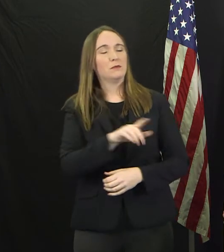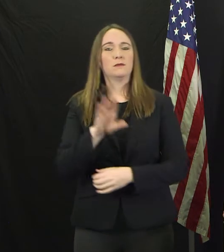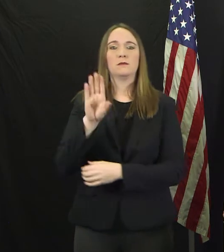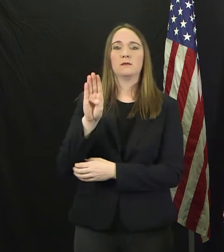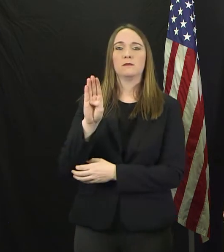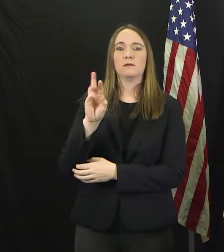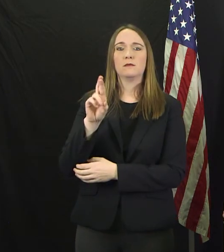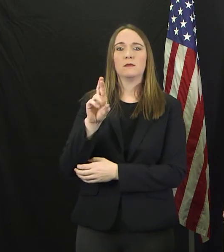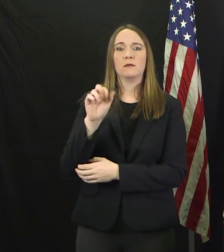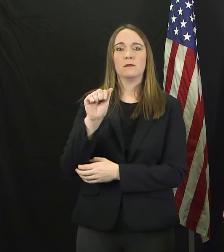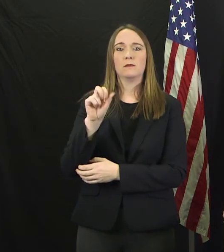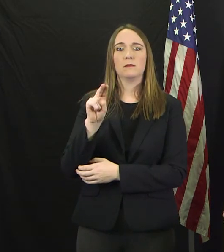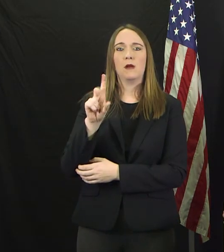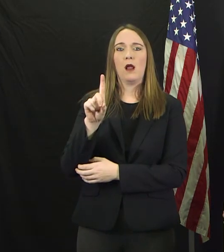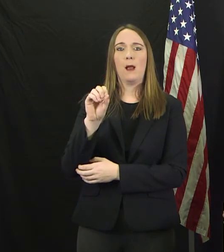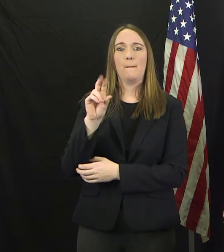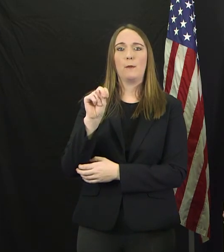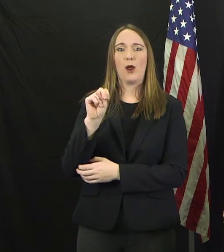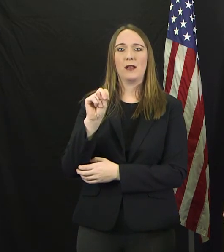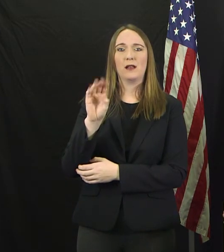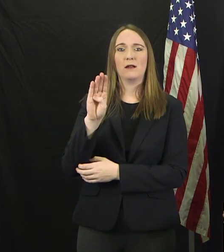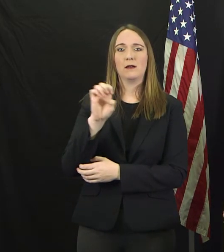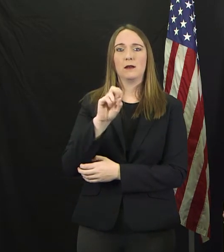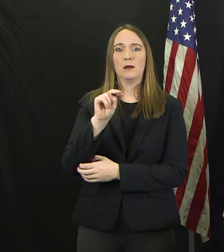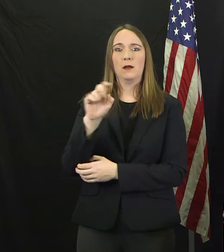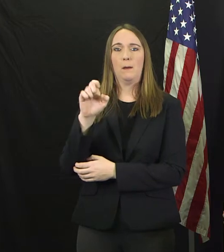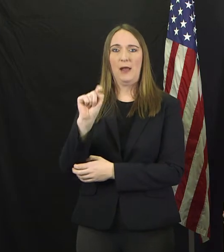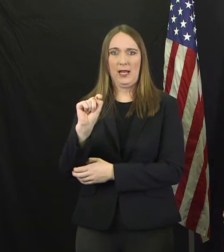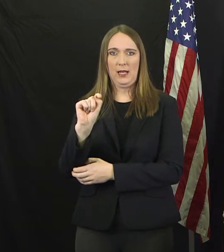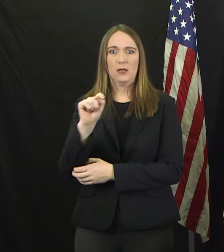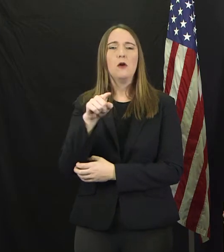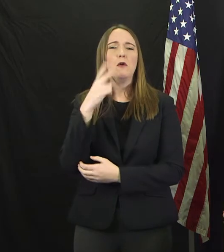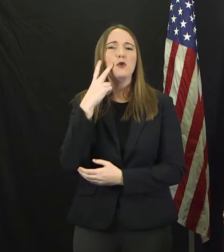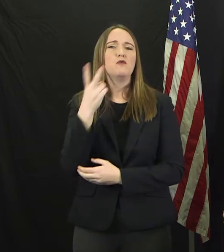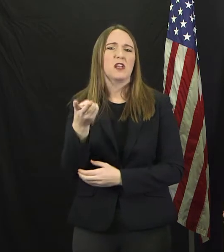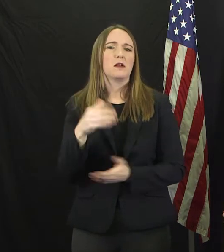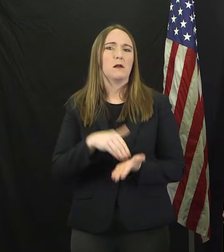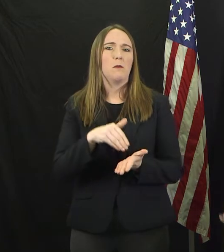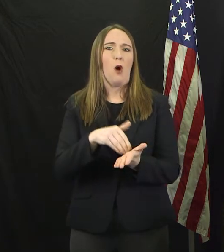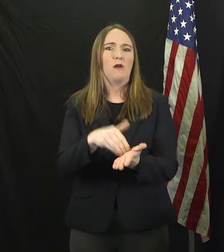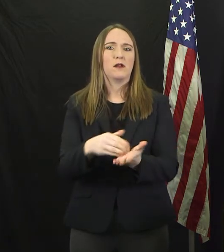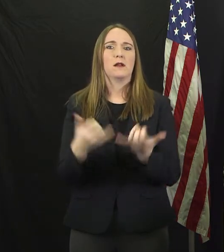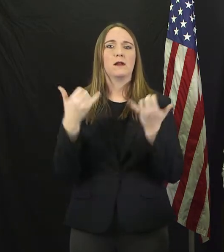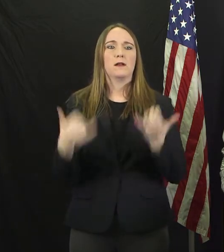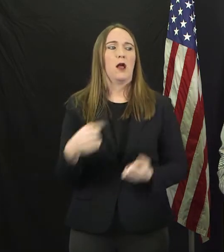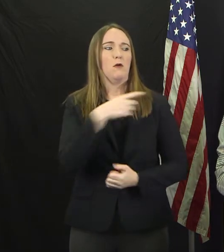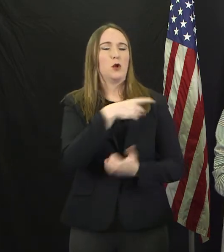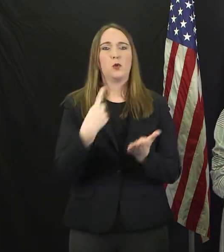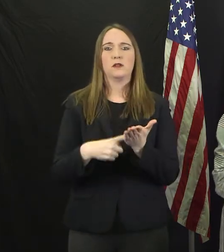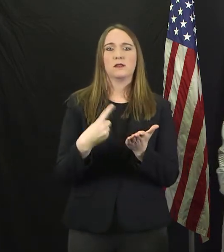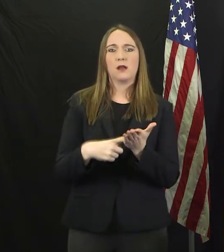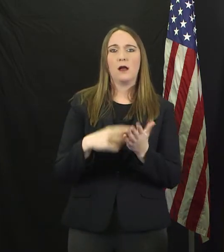week and last week most of the time. He's going to talk a little bit about working with our area businesses. Brandon.